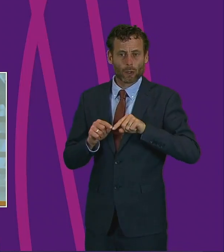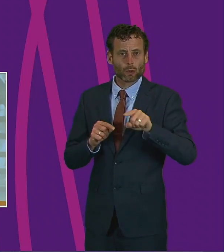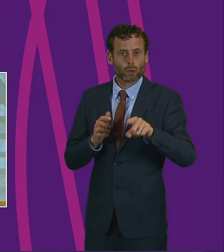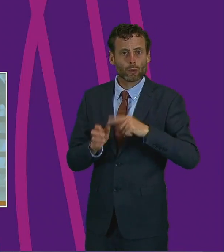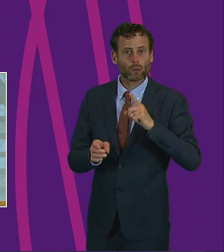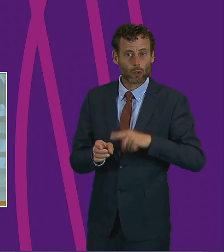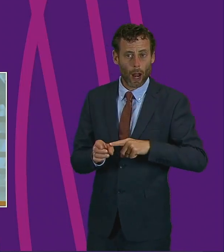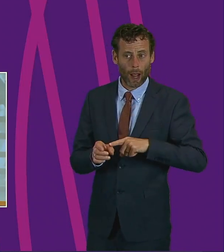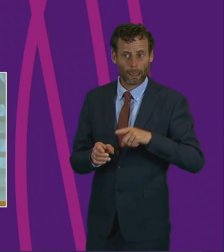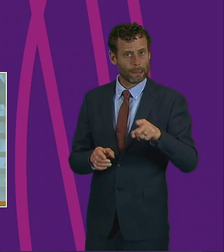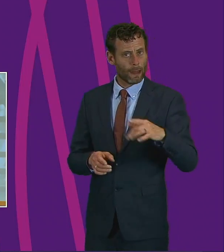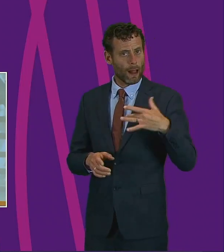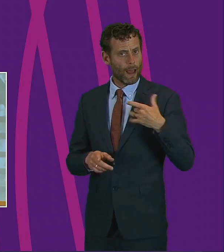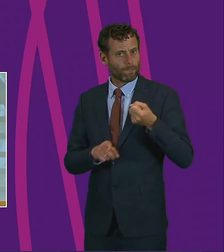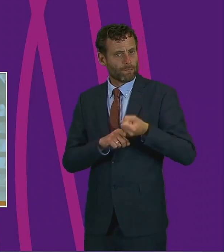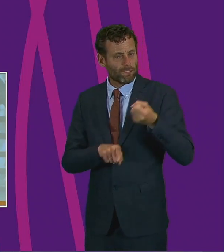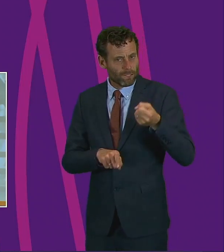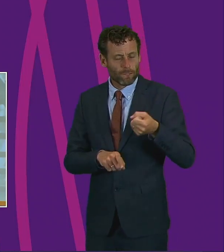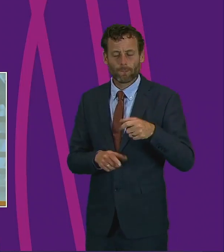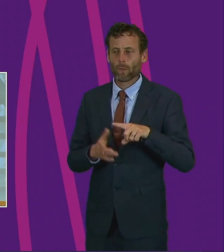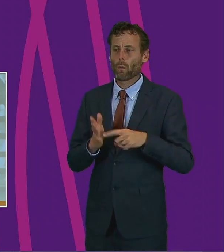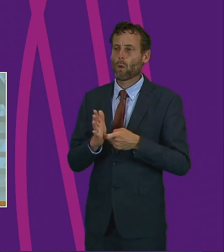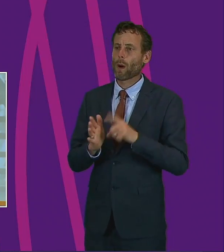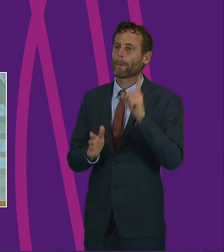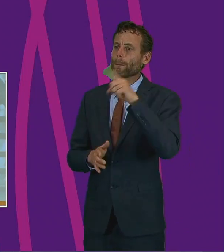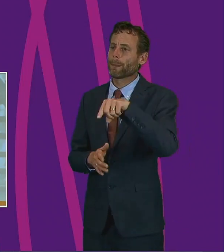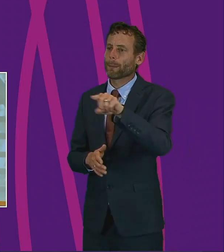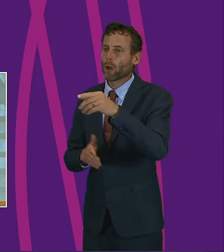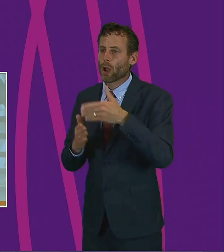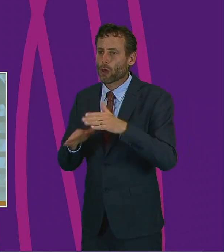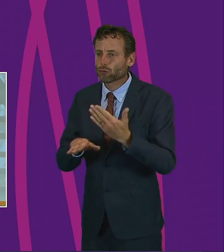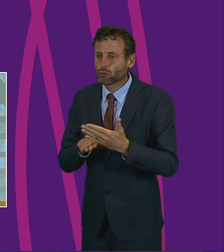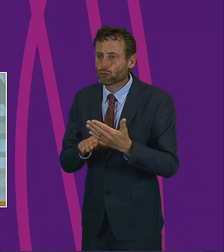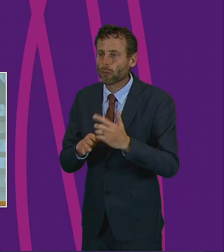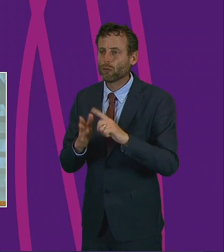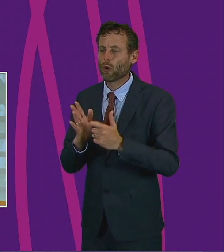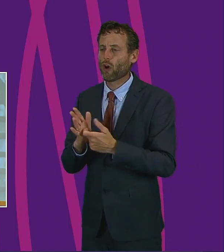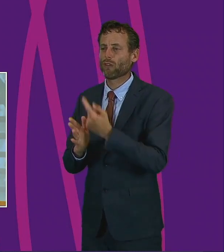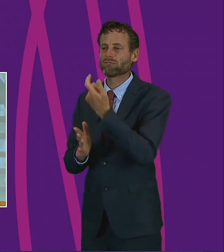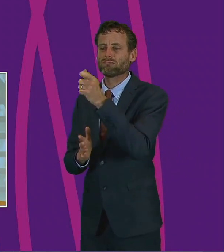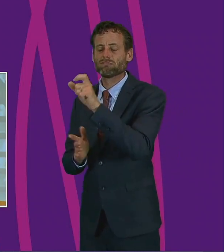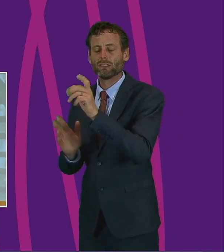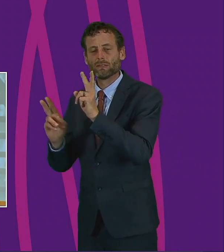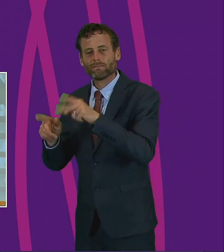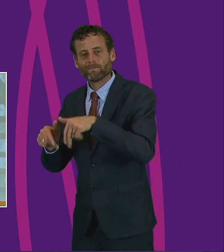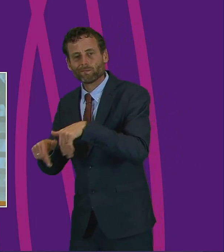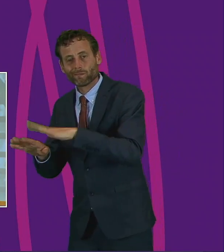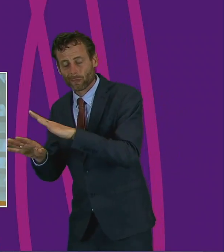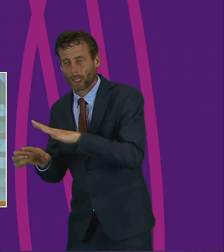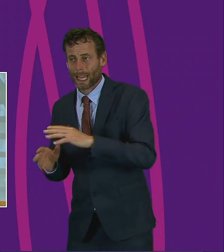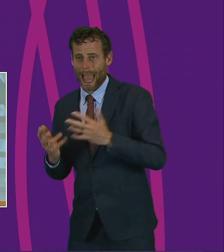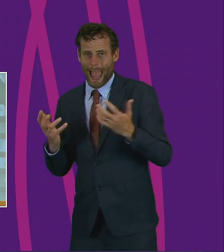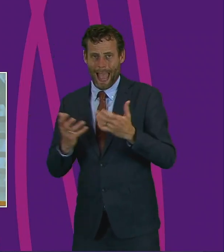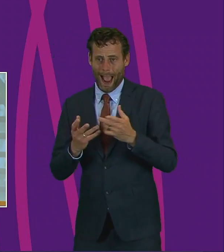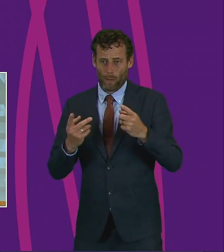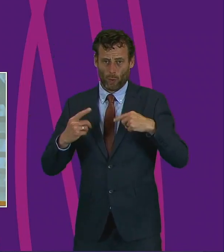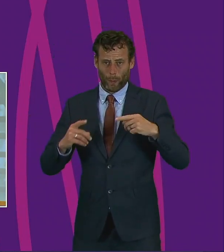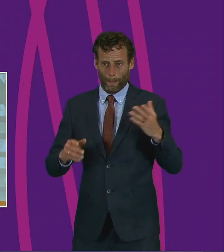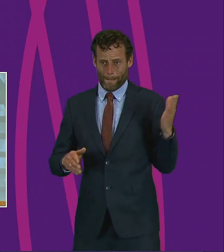or more importantly, loved ones. Whilst new problems and obstacles will emerge, as we continue with our tentative steps to recover and renew.